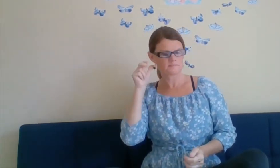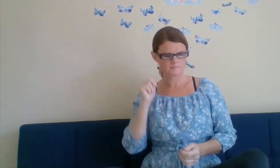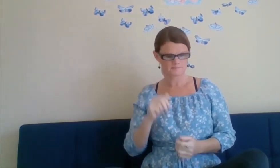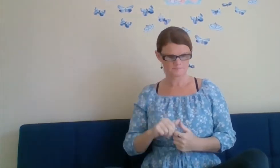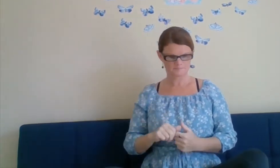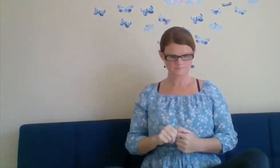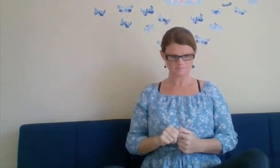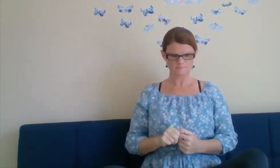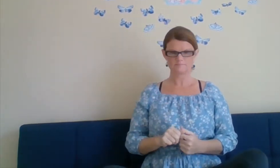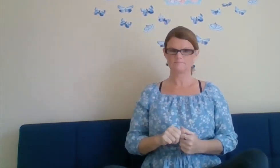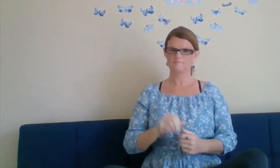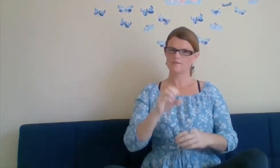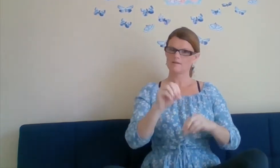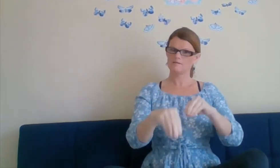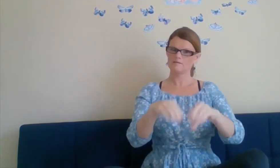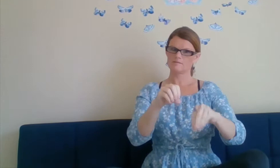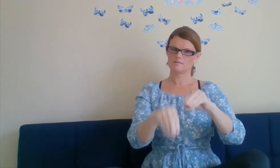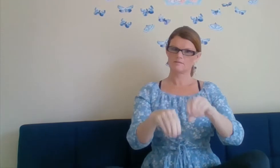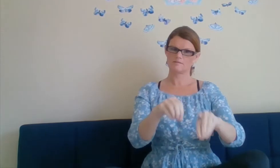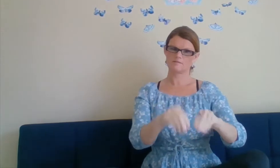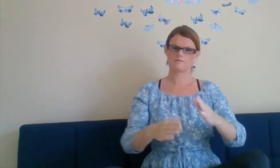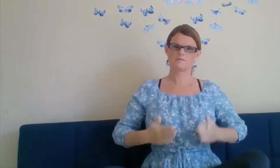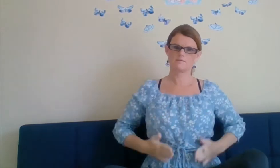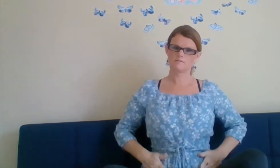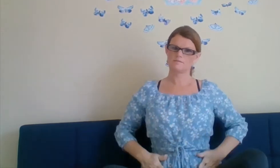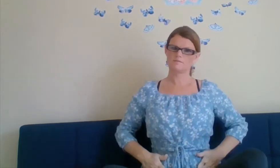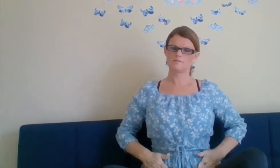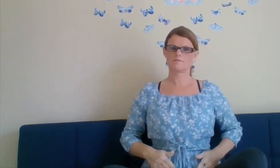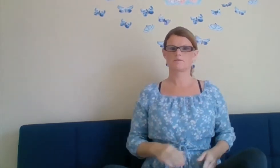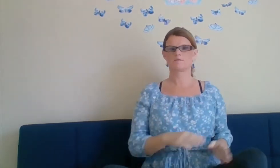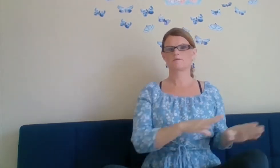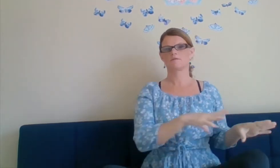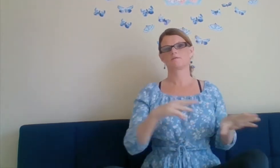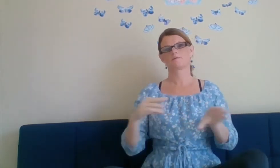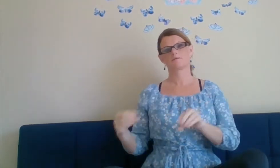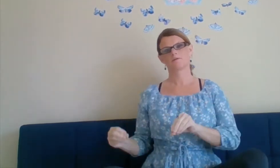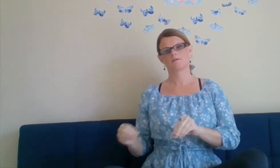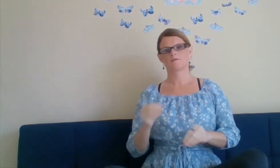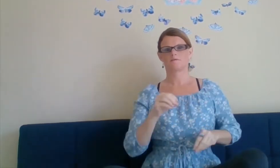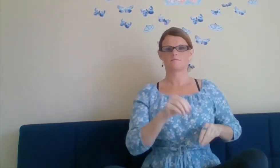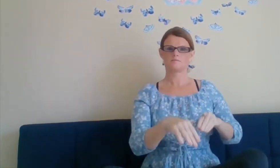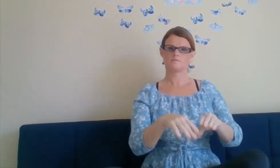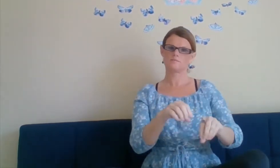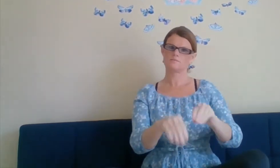a sower went out to sow